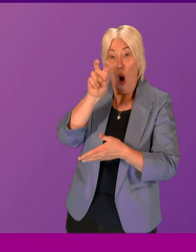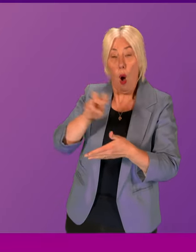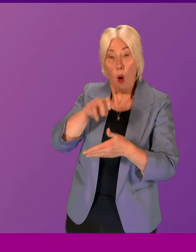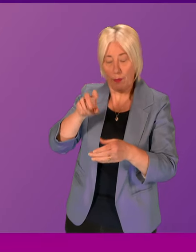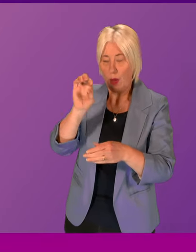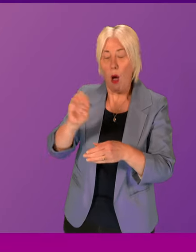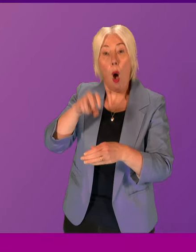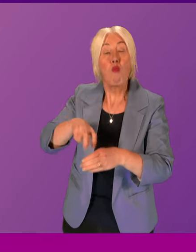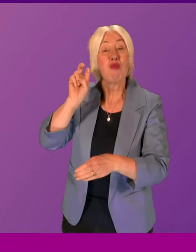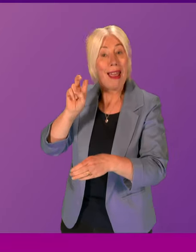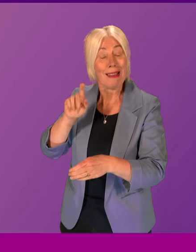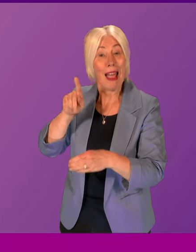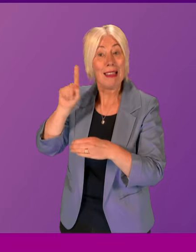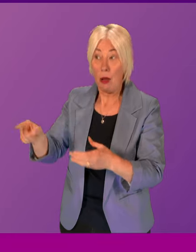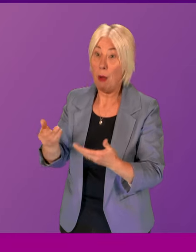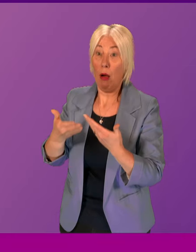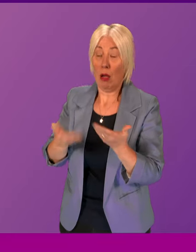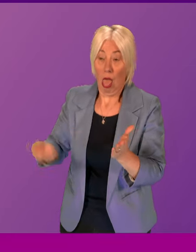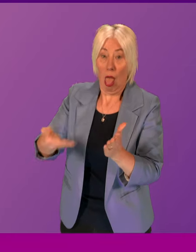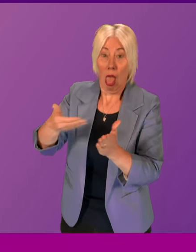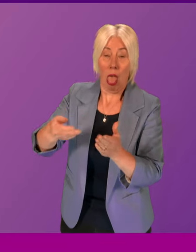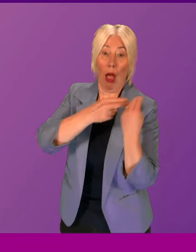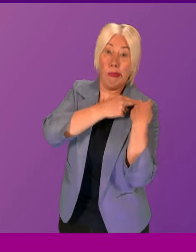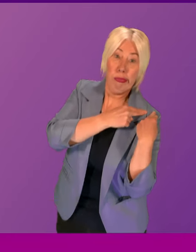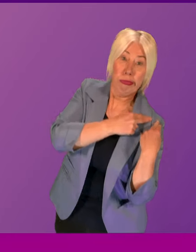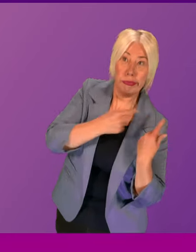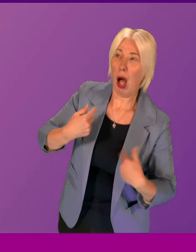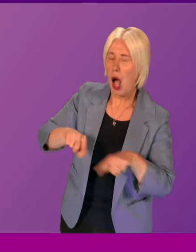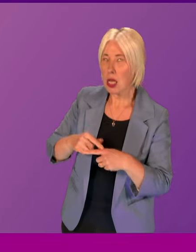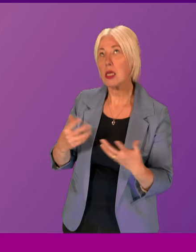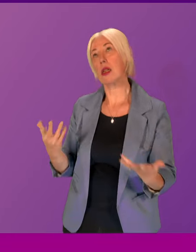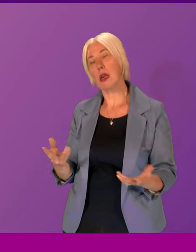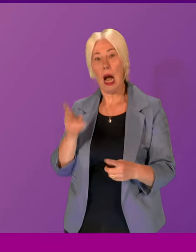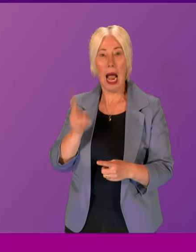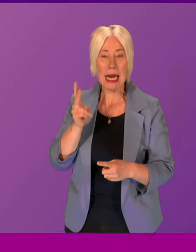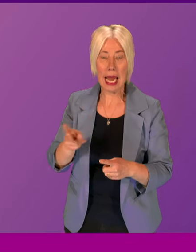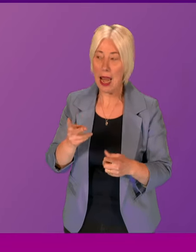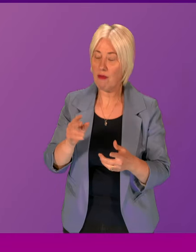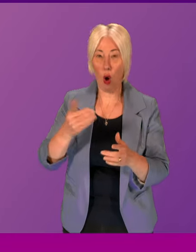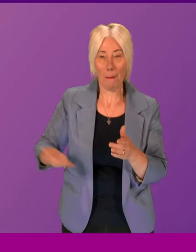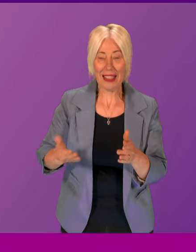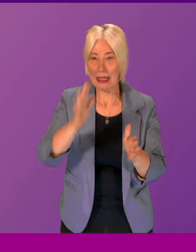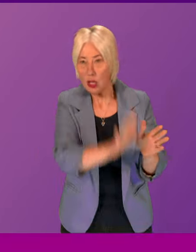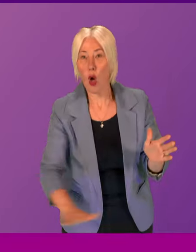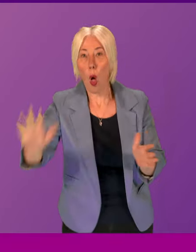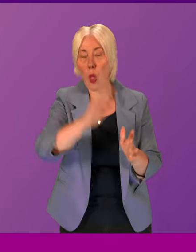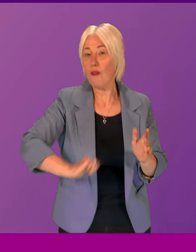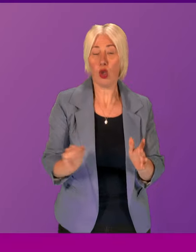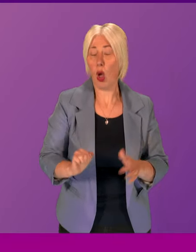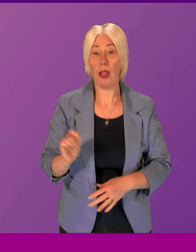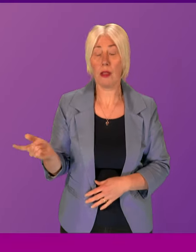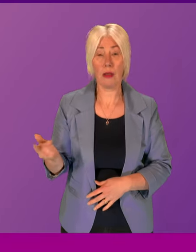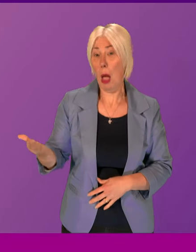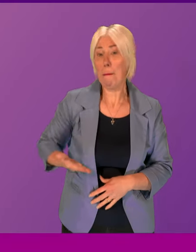burdens of Brexit are being imposed upon our businesses up and down Scotland. So I don't think businesses